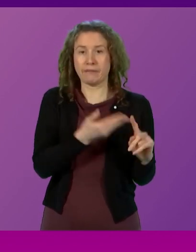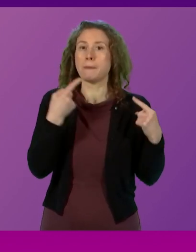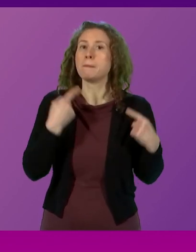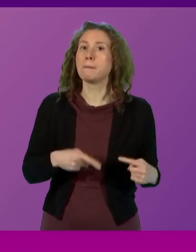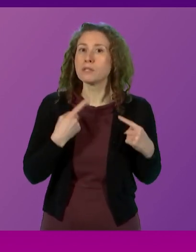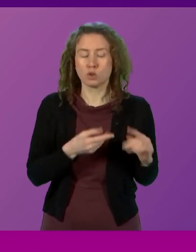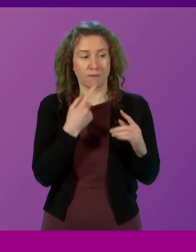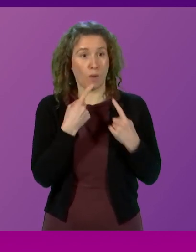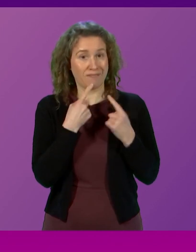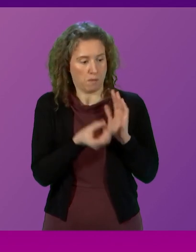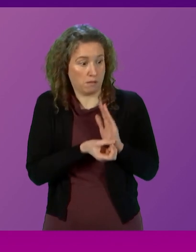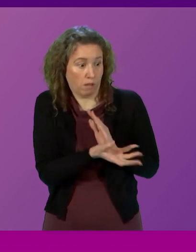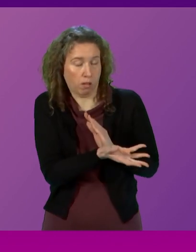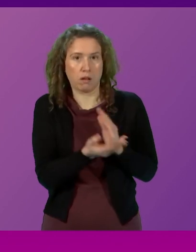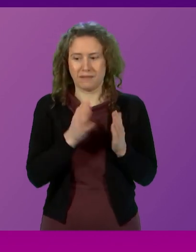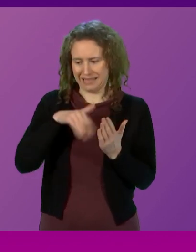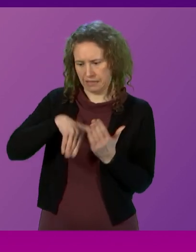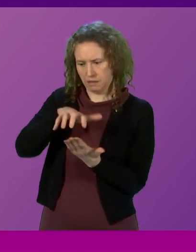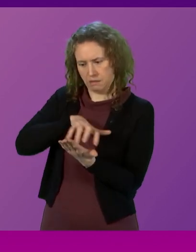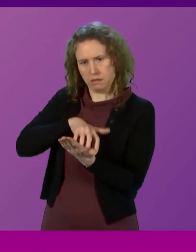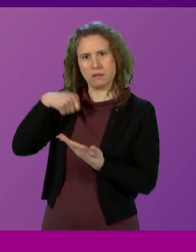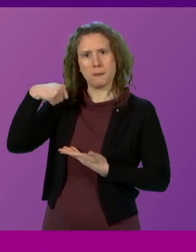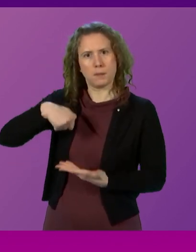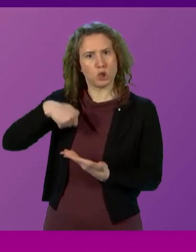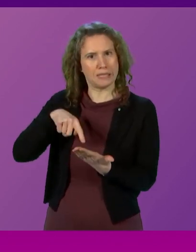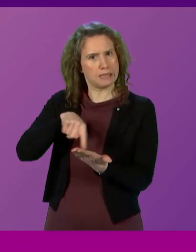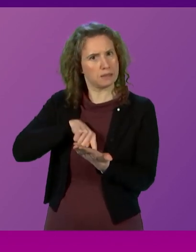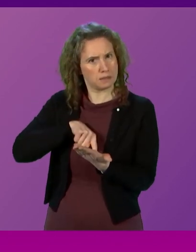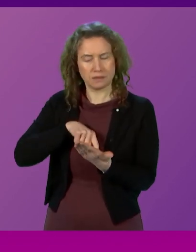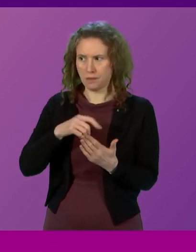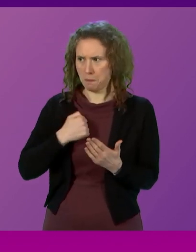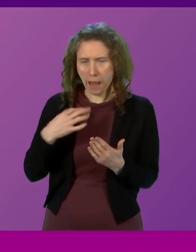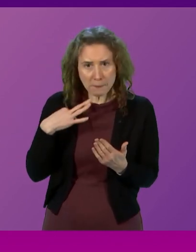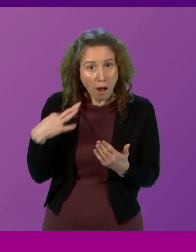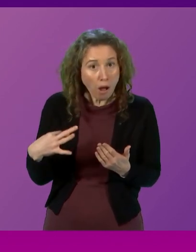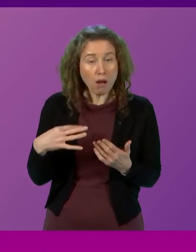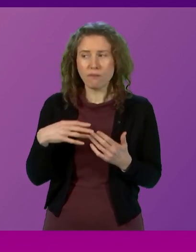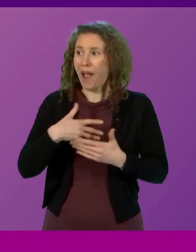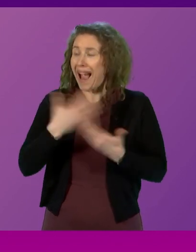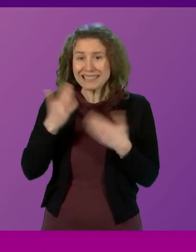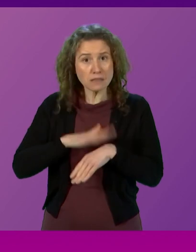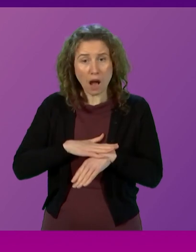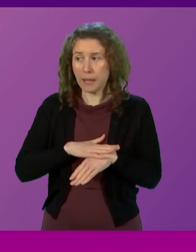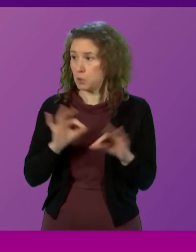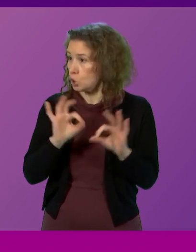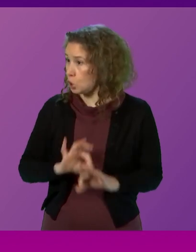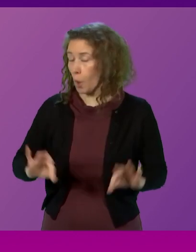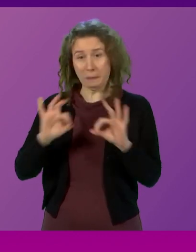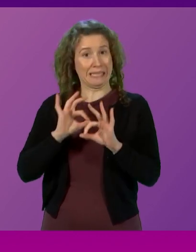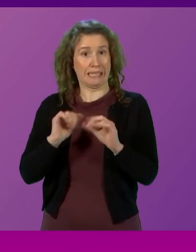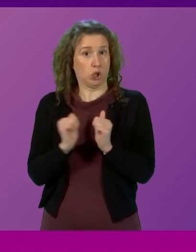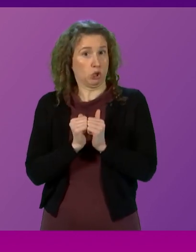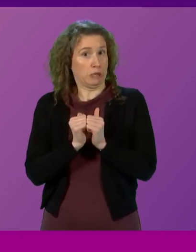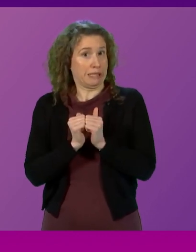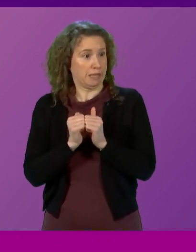any information that is contained within the Budget Statement on my behalf at any time. There is